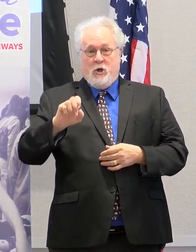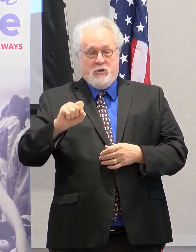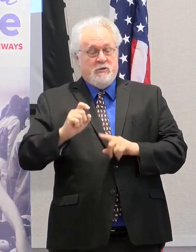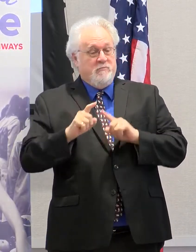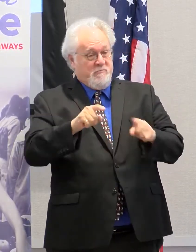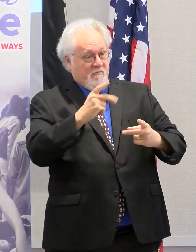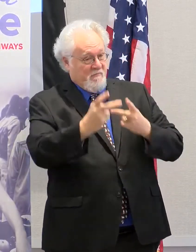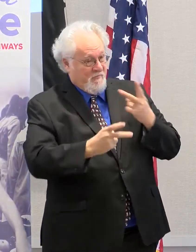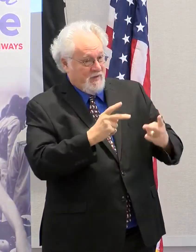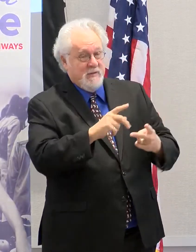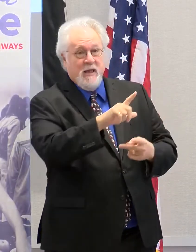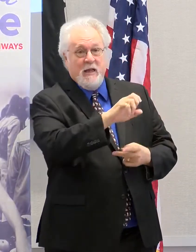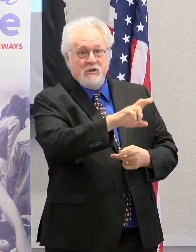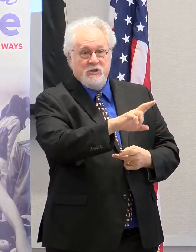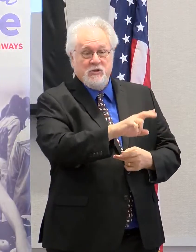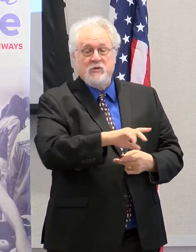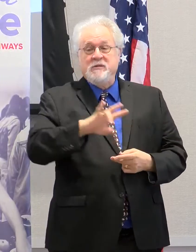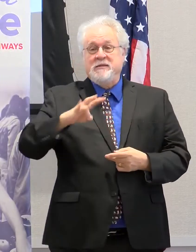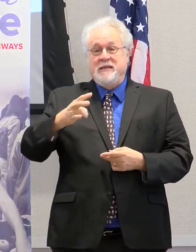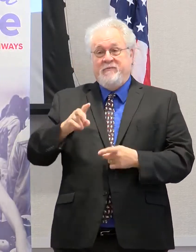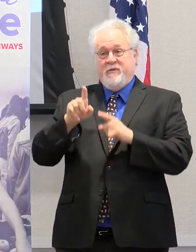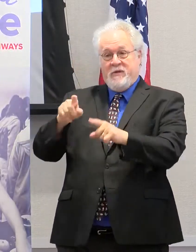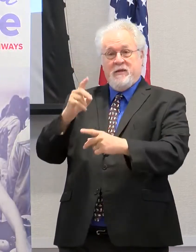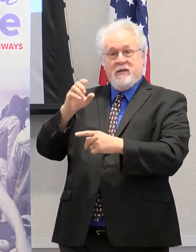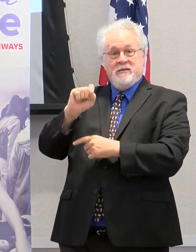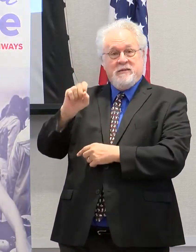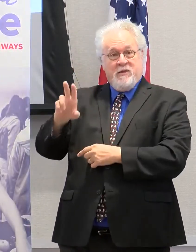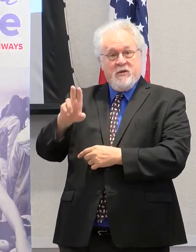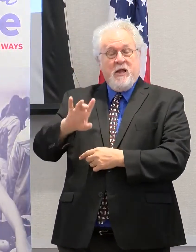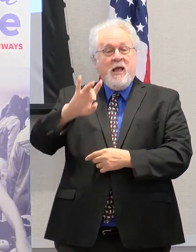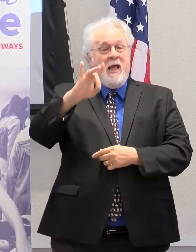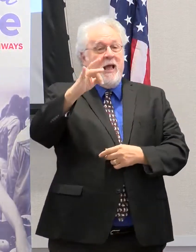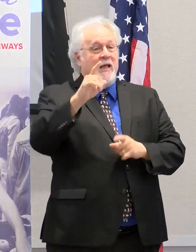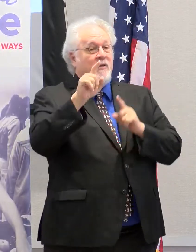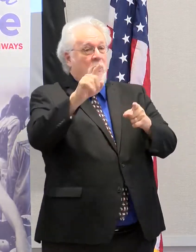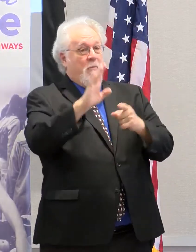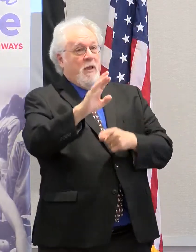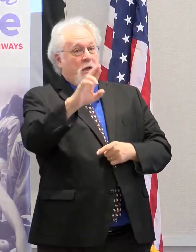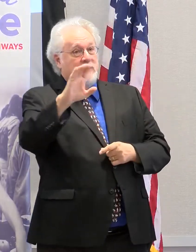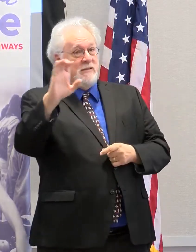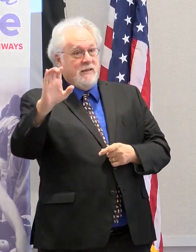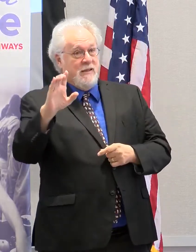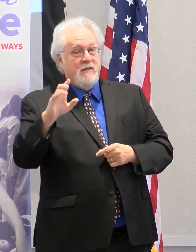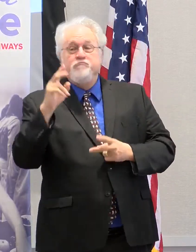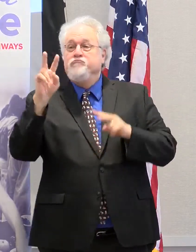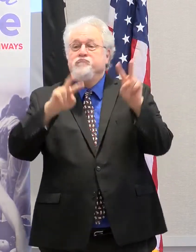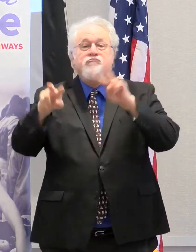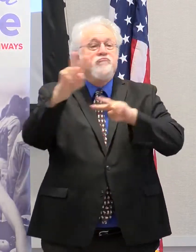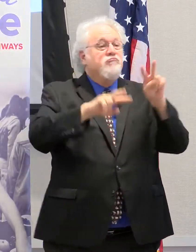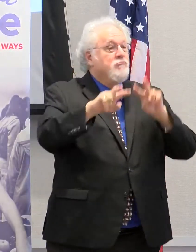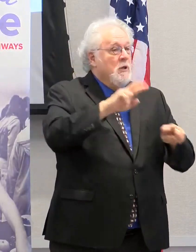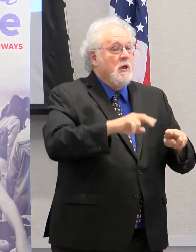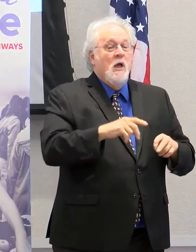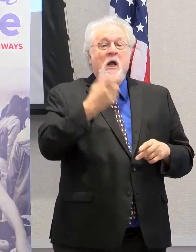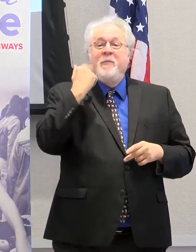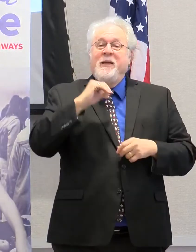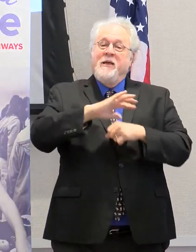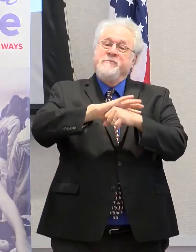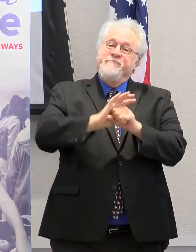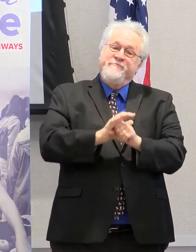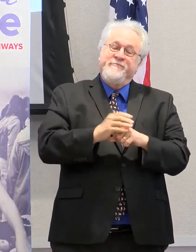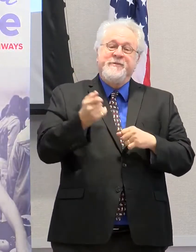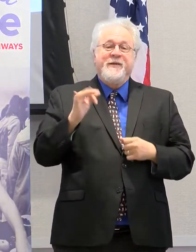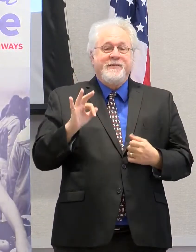seventh graders visit Southern University, and eighth graders visit BRCC. Now, due to COVID-19, these